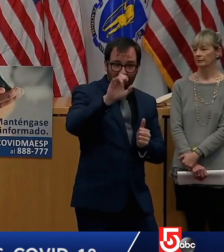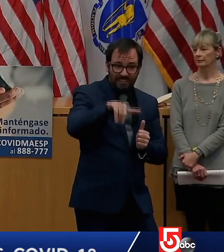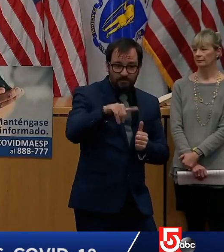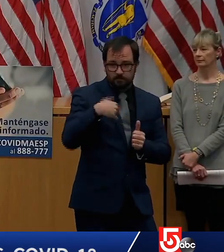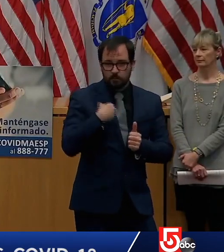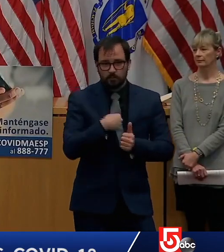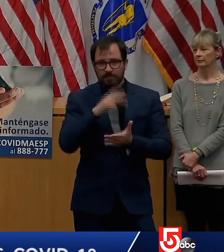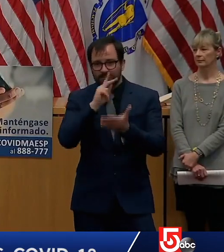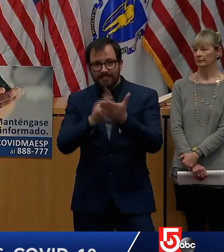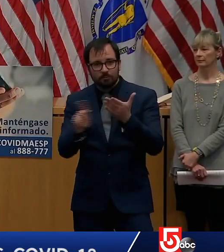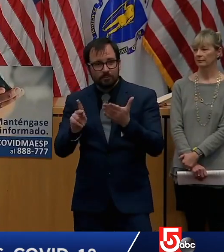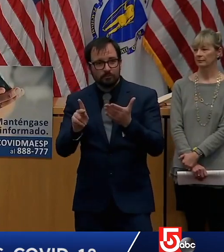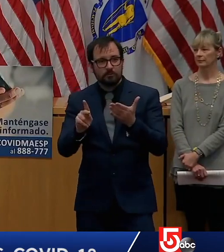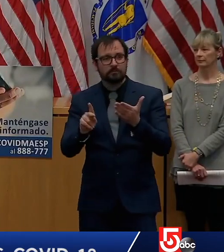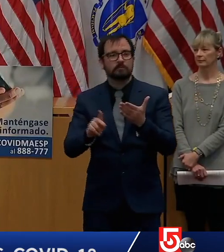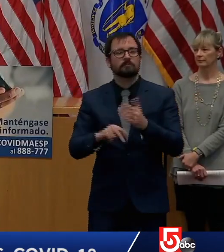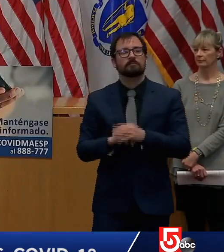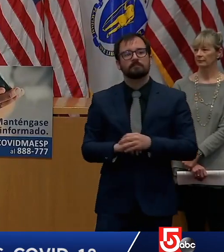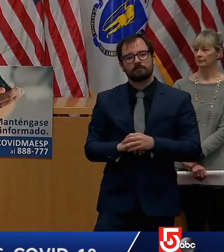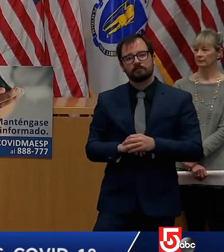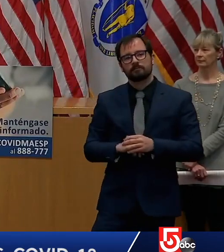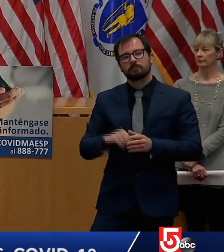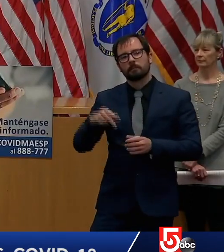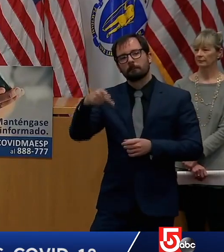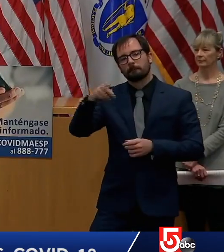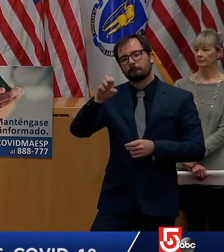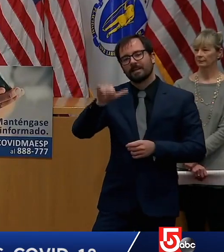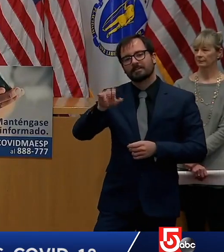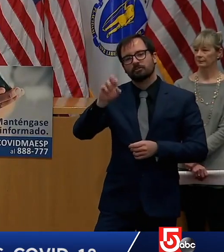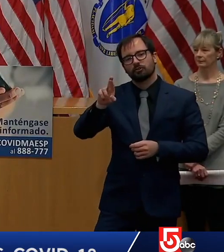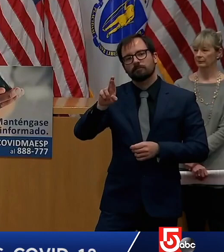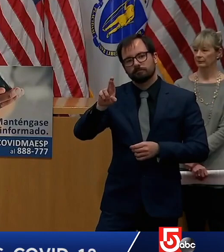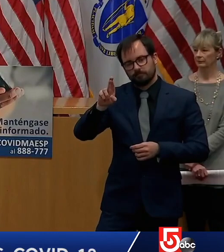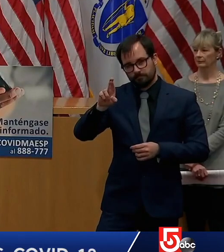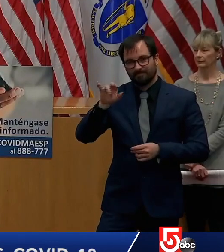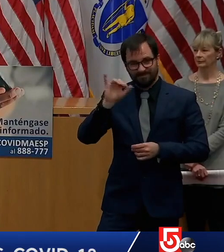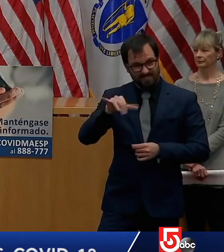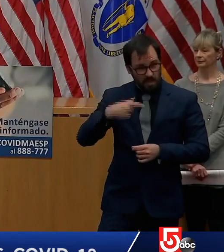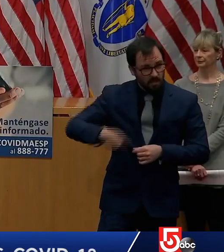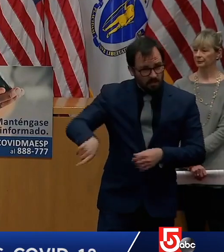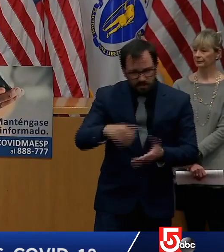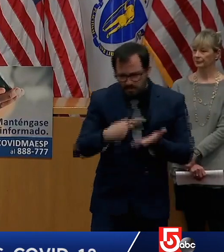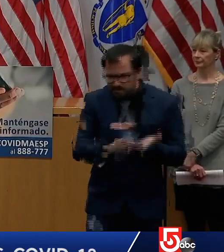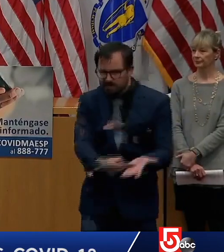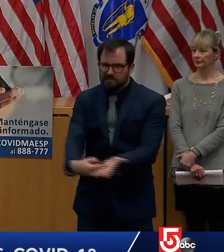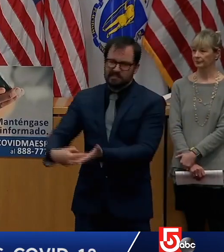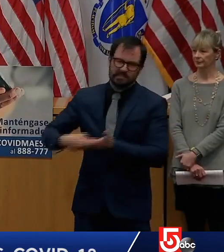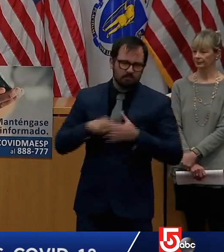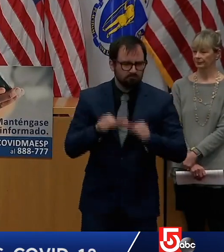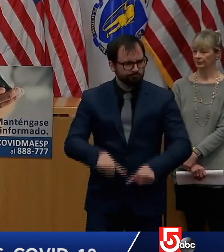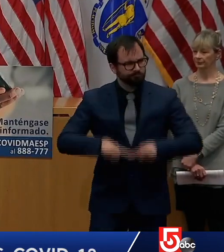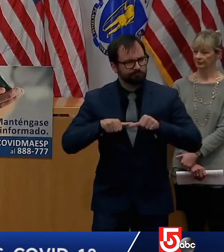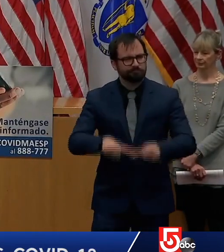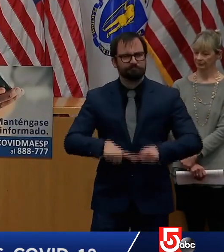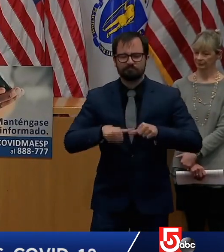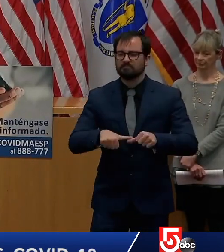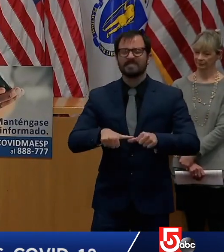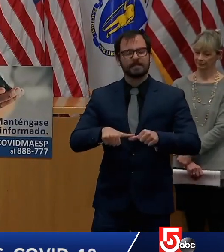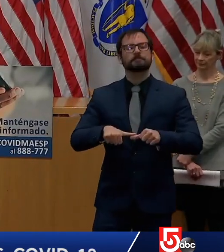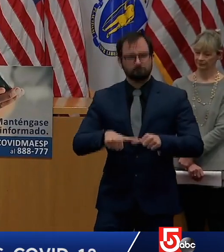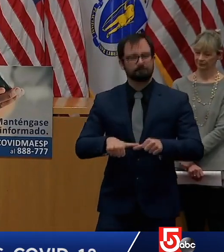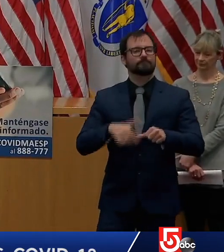this decision across the commonwealth it's the right thing to do considering the facts on the ground associated with the coven 19